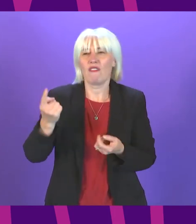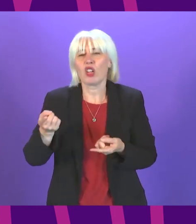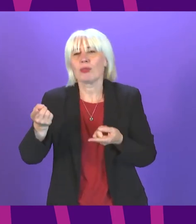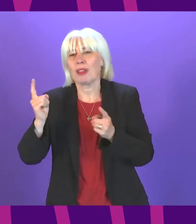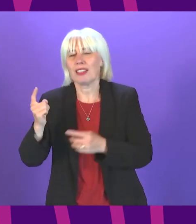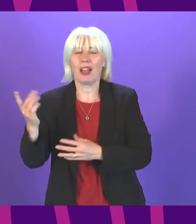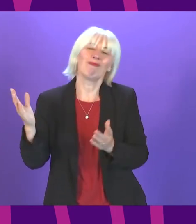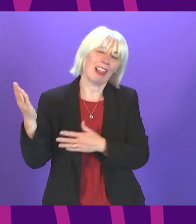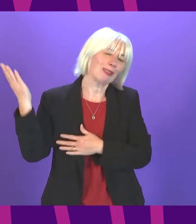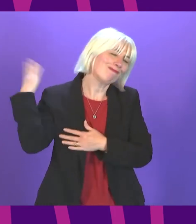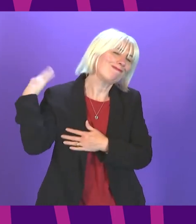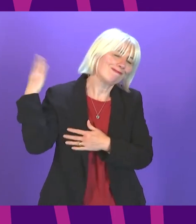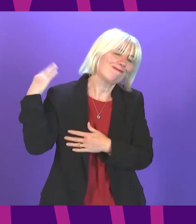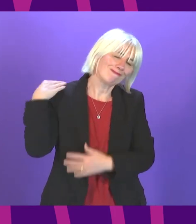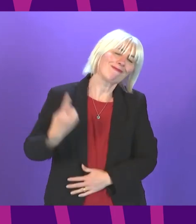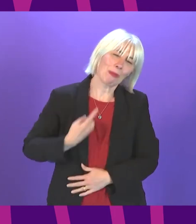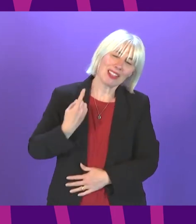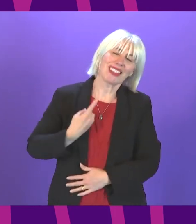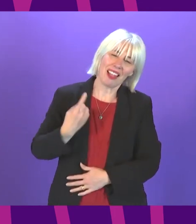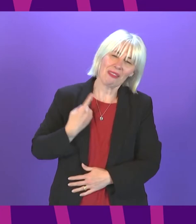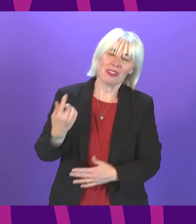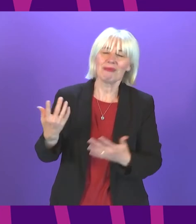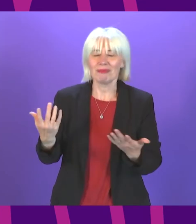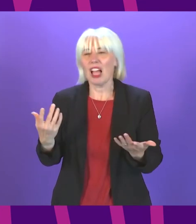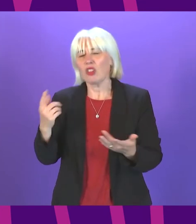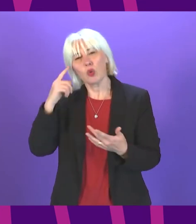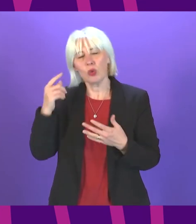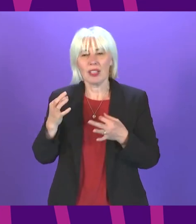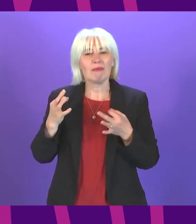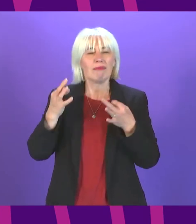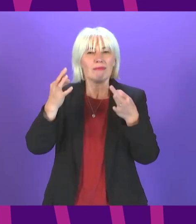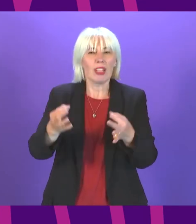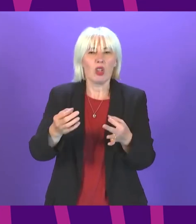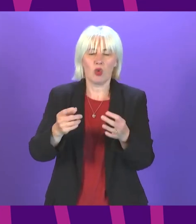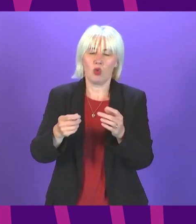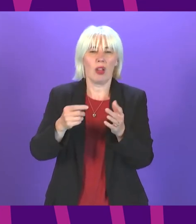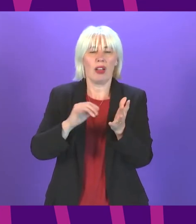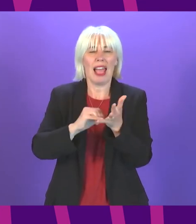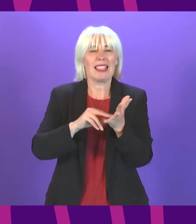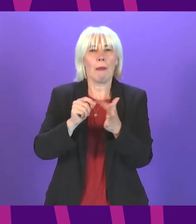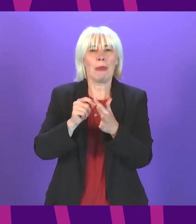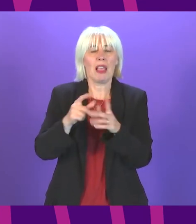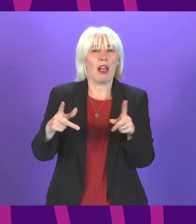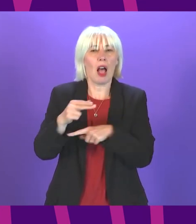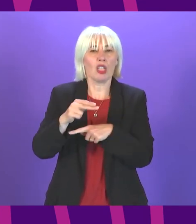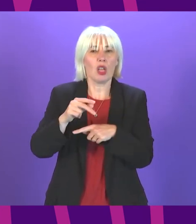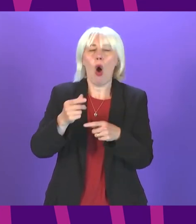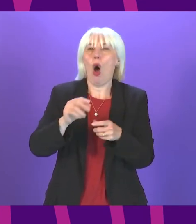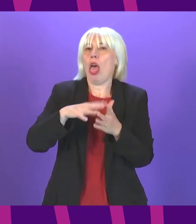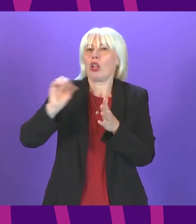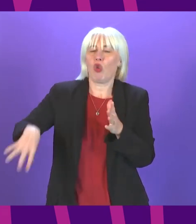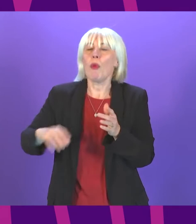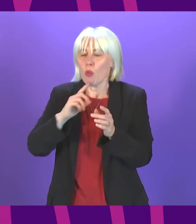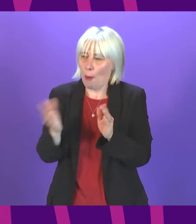patting herself on the back for the belated decision to reverse SNP cuts to teacher numbers cuts to teacher